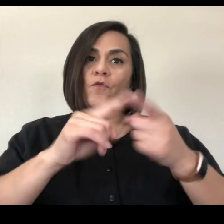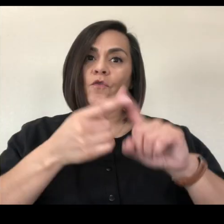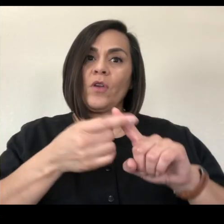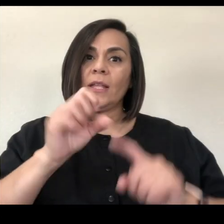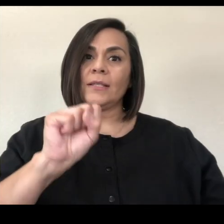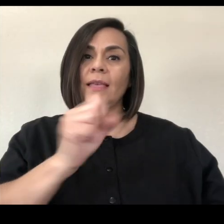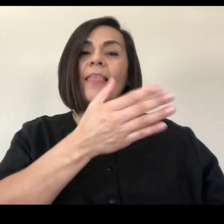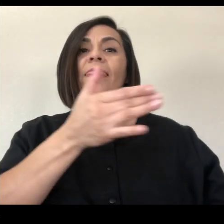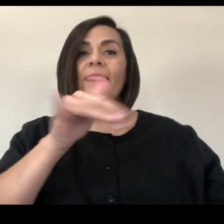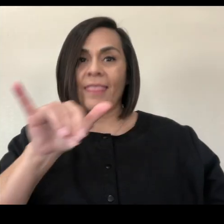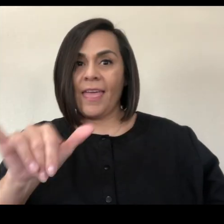I'm it now.